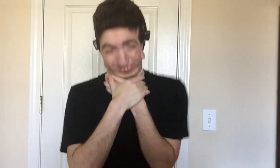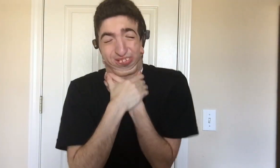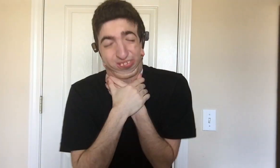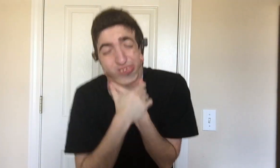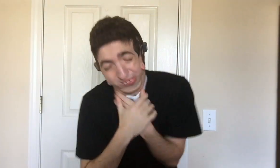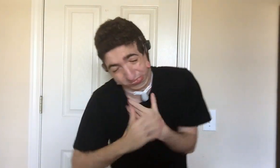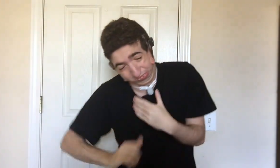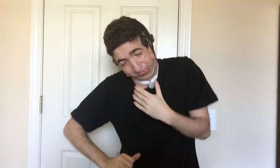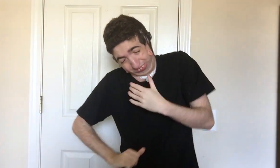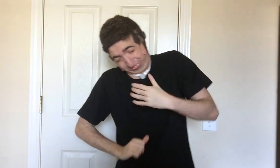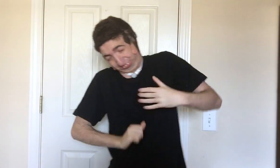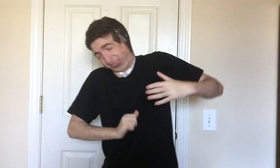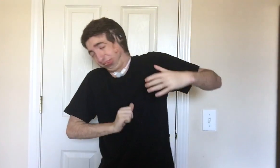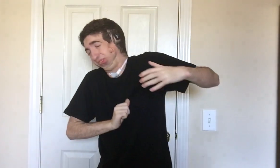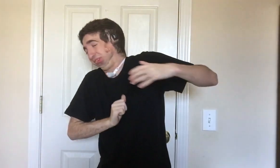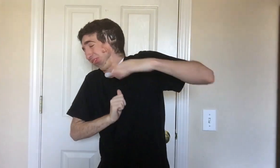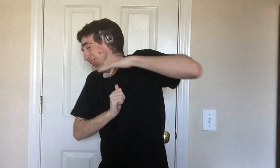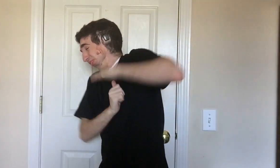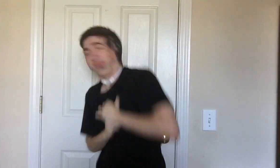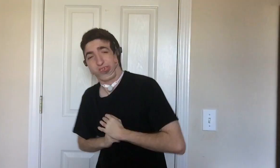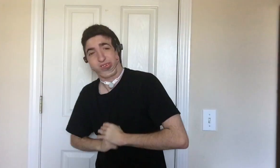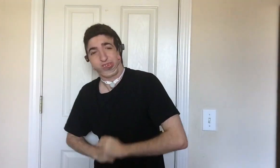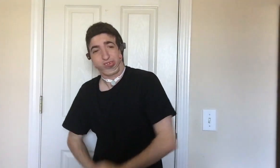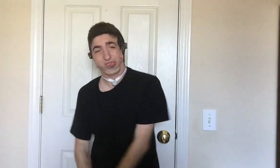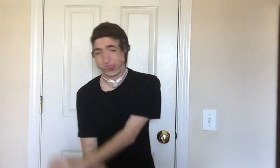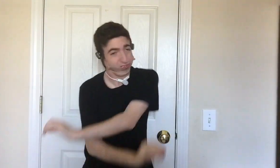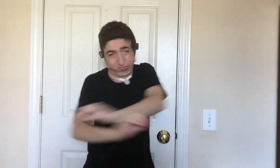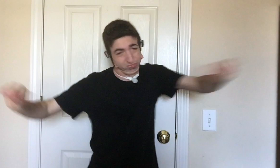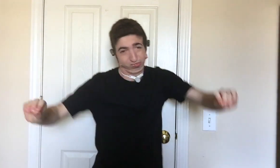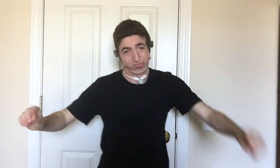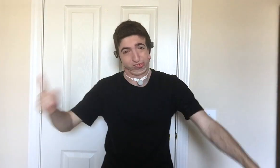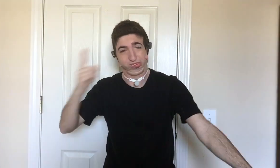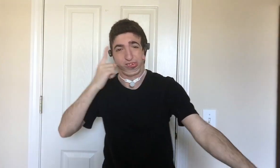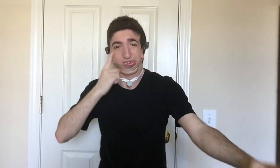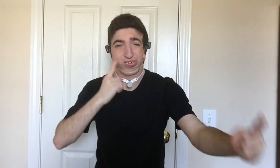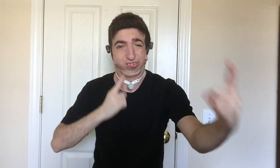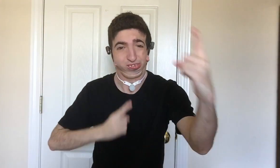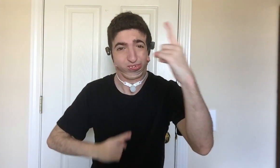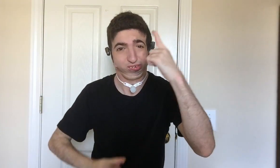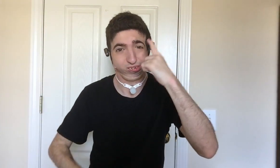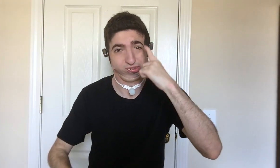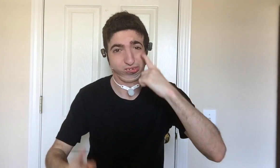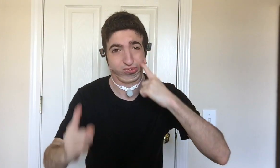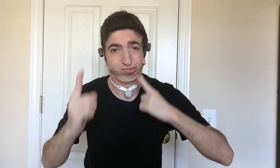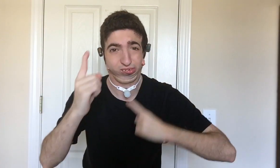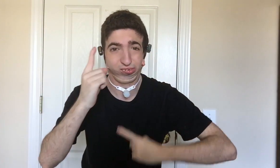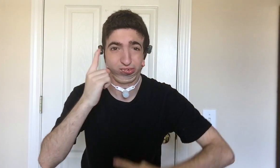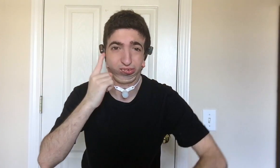choking on my pride, so there's no use crying about it